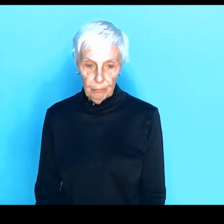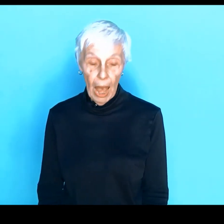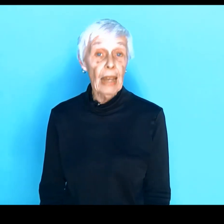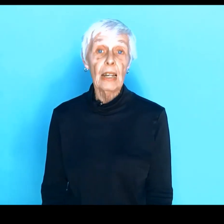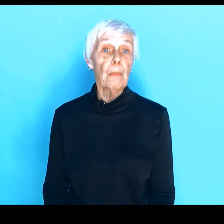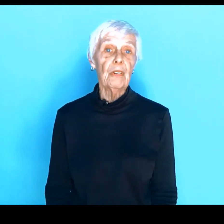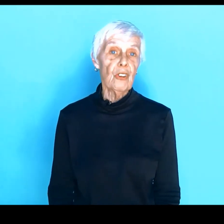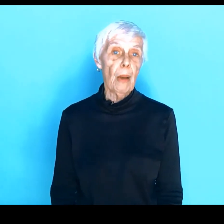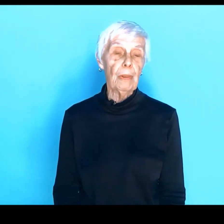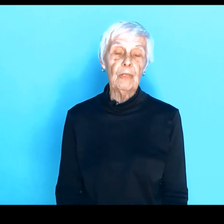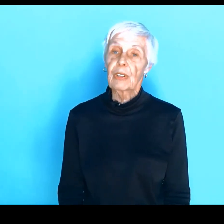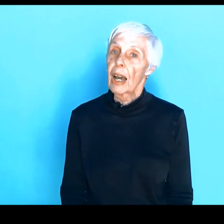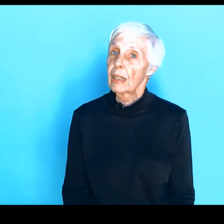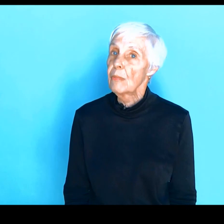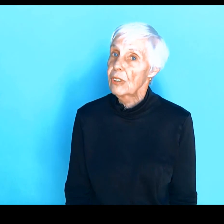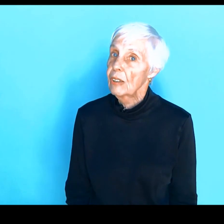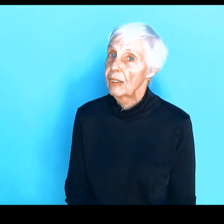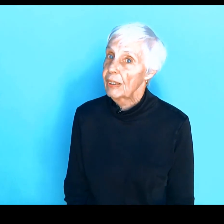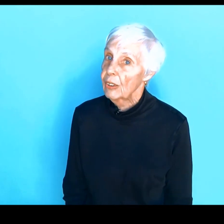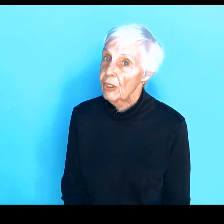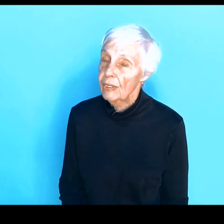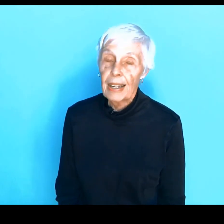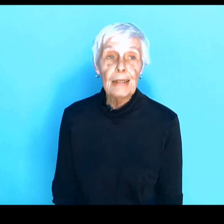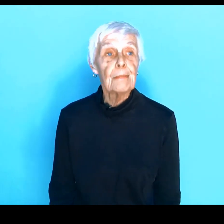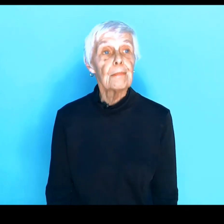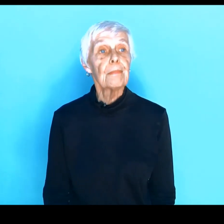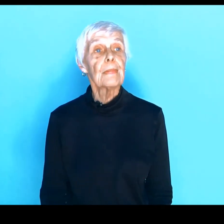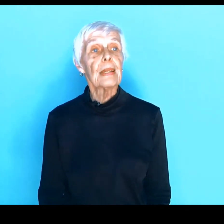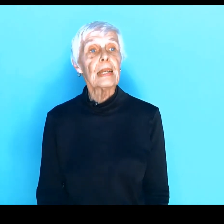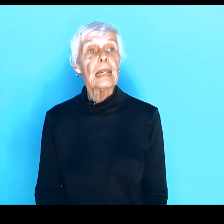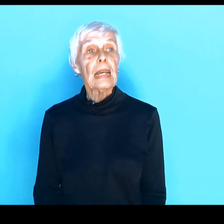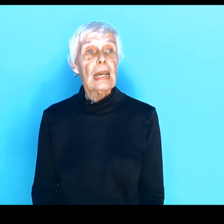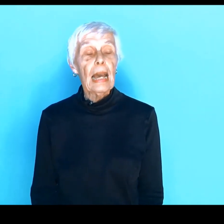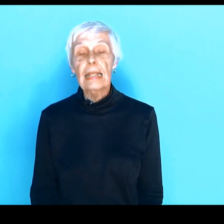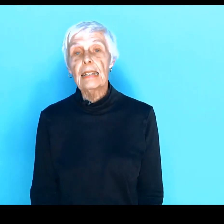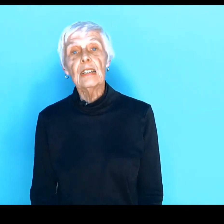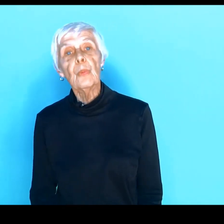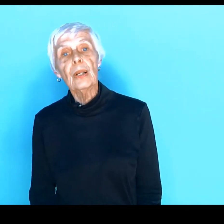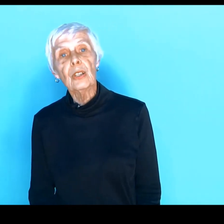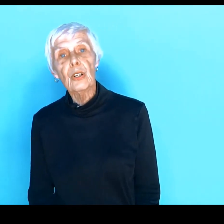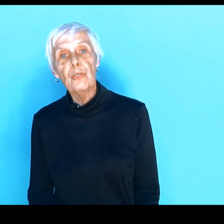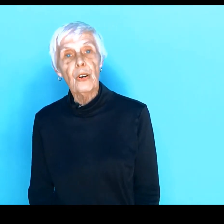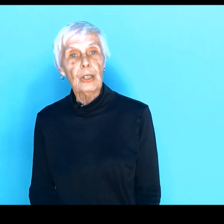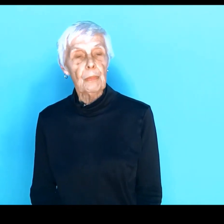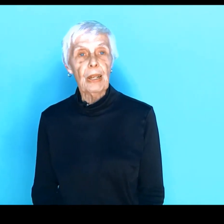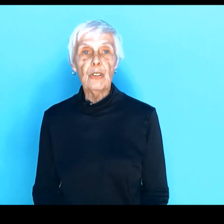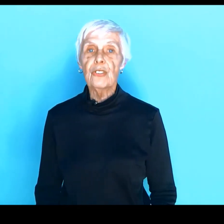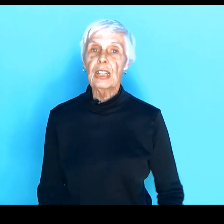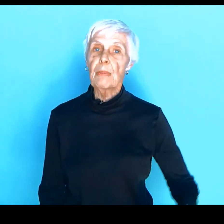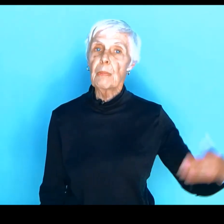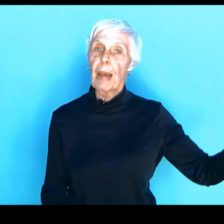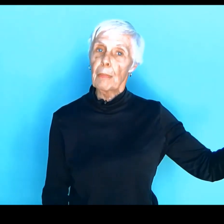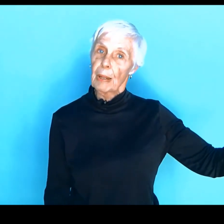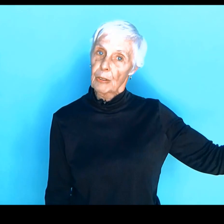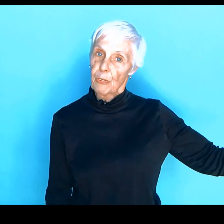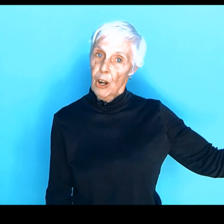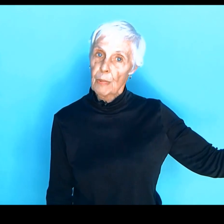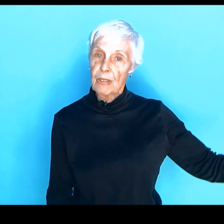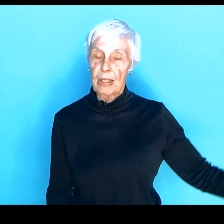I had not been shopping for condoms in a very long time. And I didn't know where to look for them. They used to keep them back by the pharmacy.